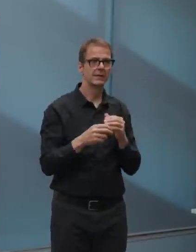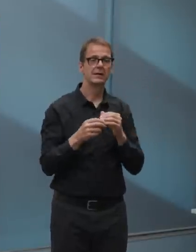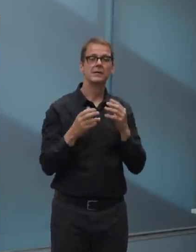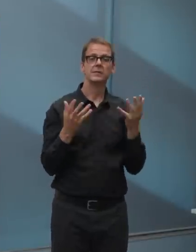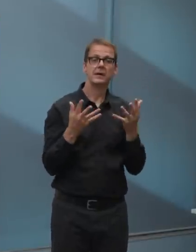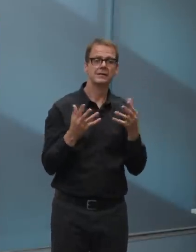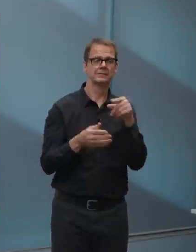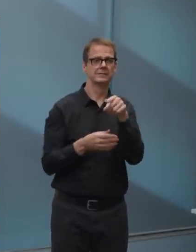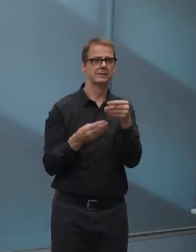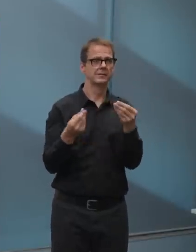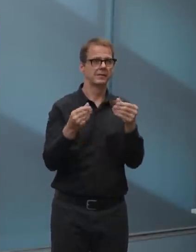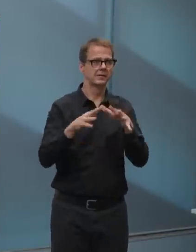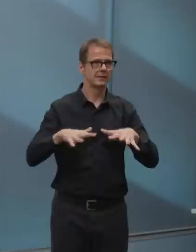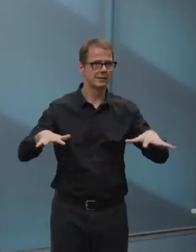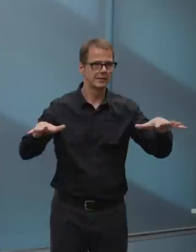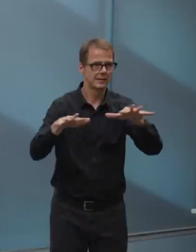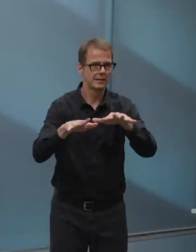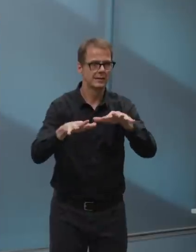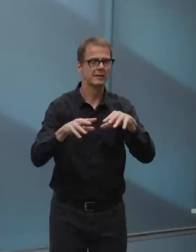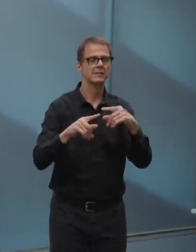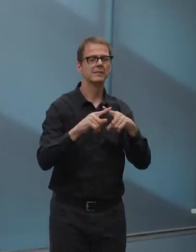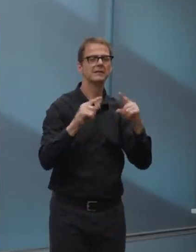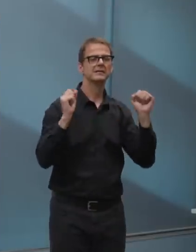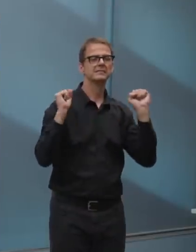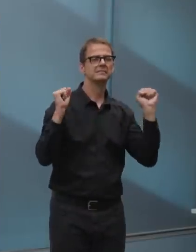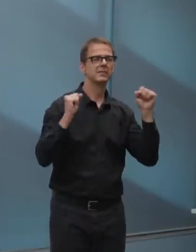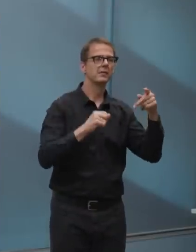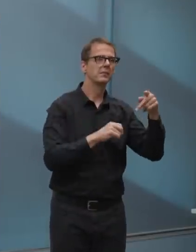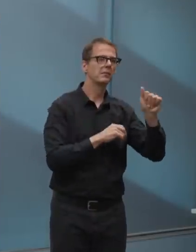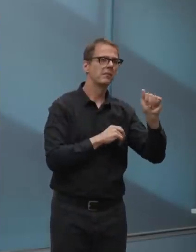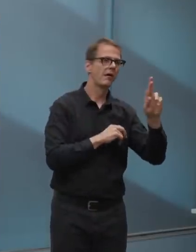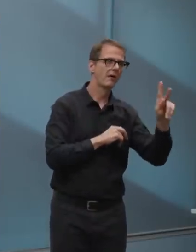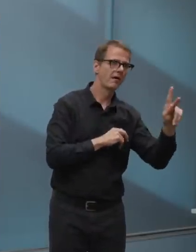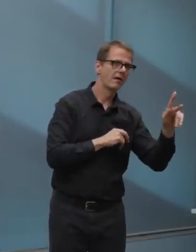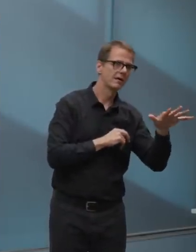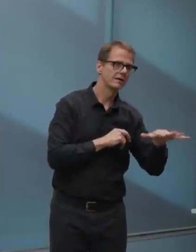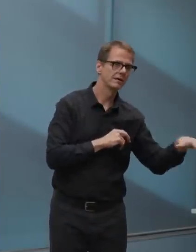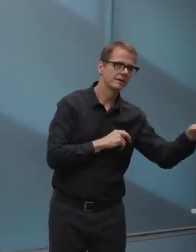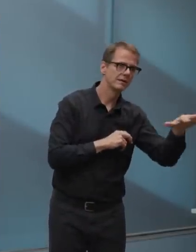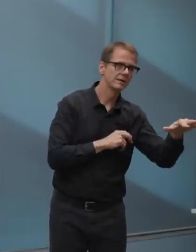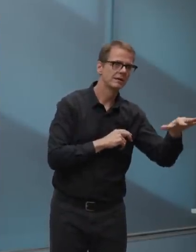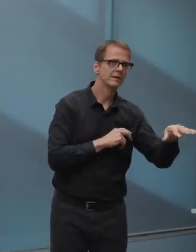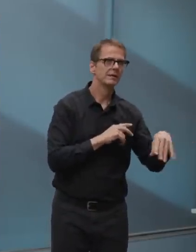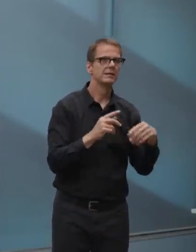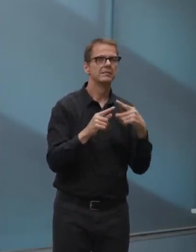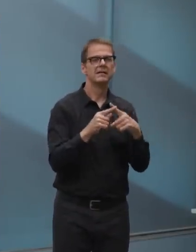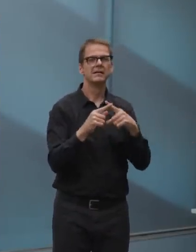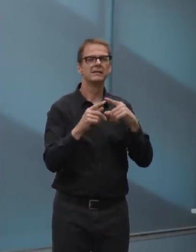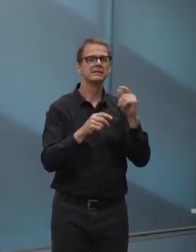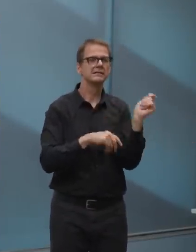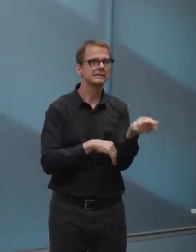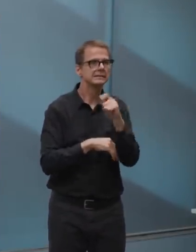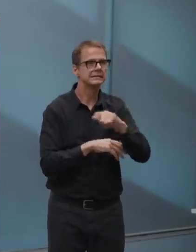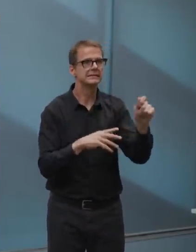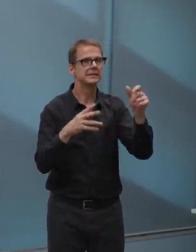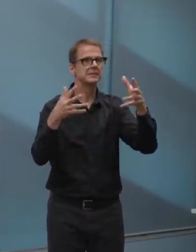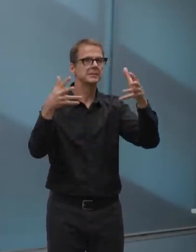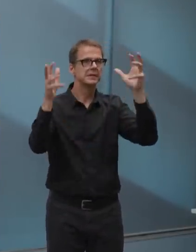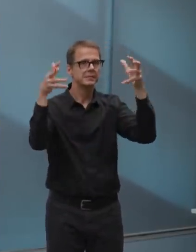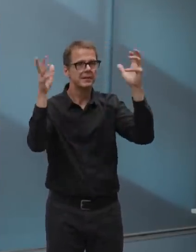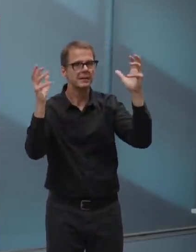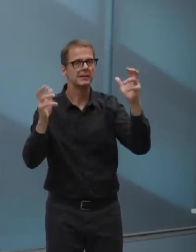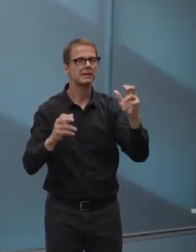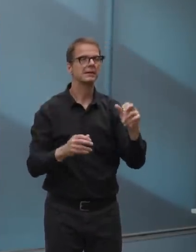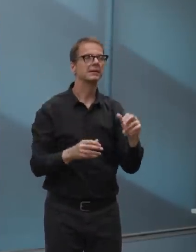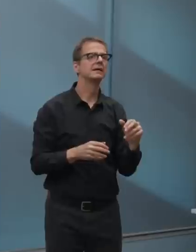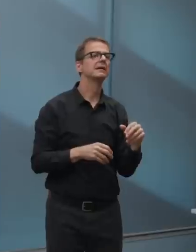sites in the city, outdoor courts and courses, which include tennis, pickleball, basketball, volleyball and